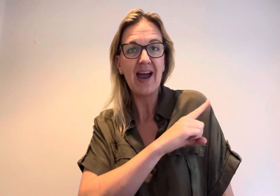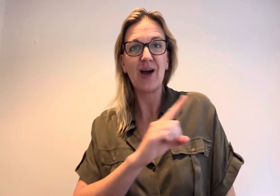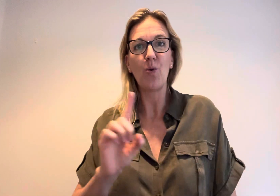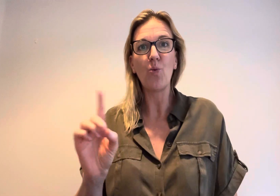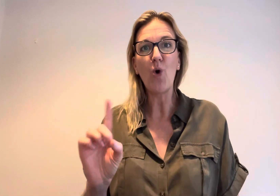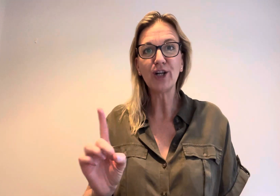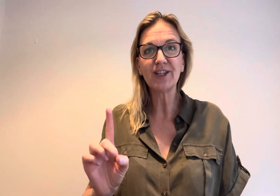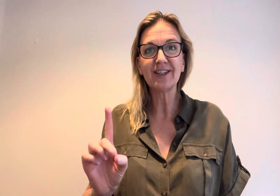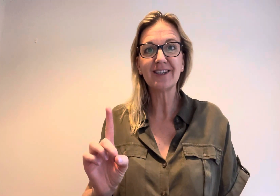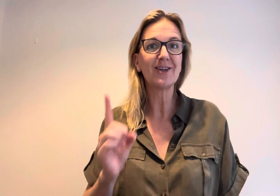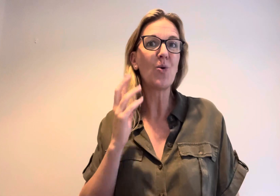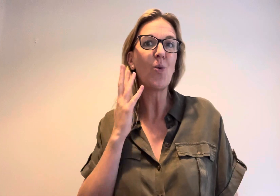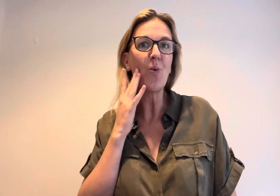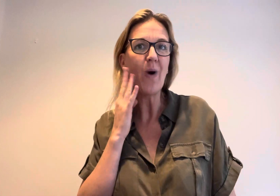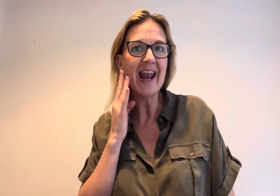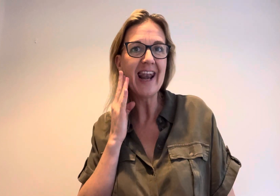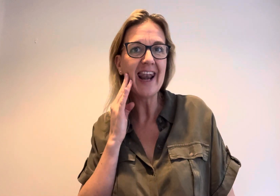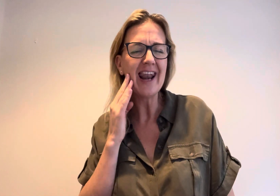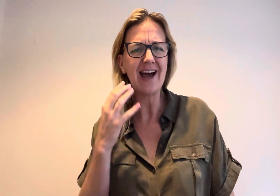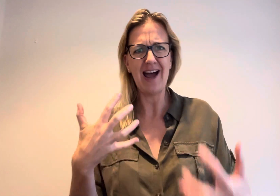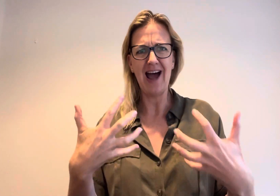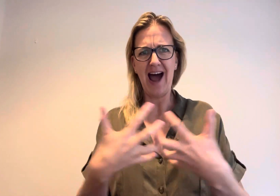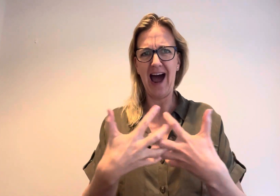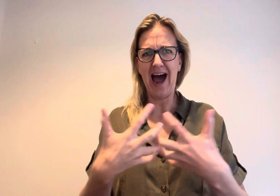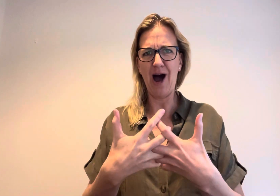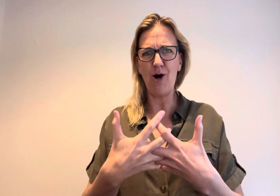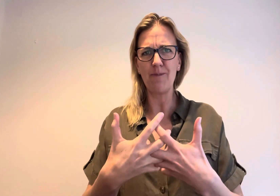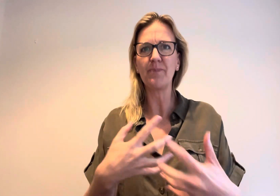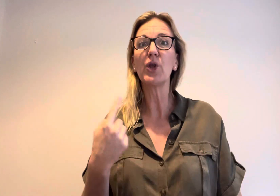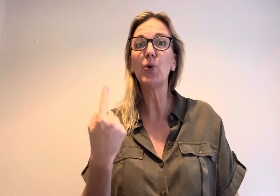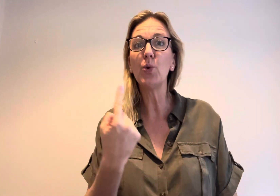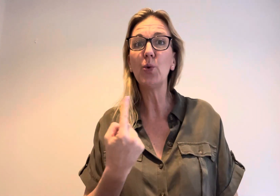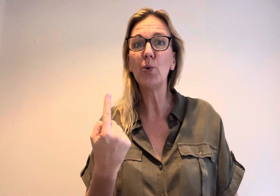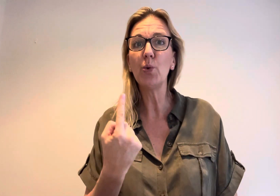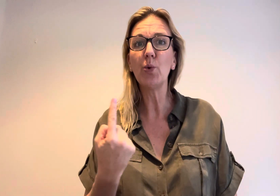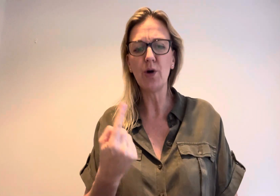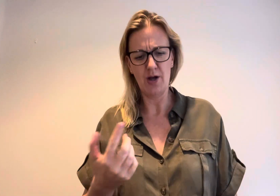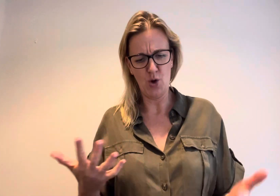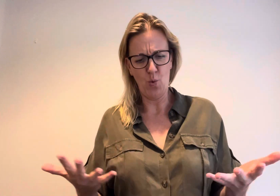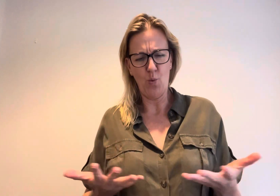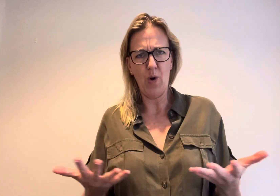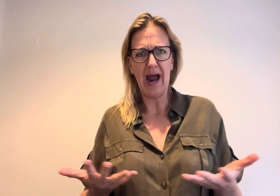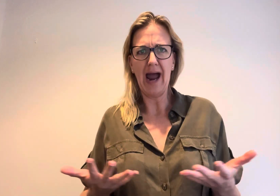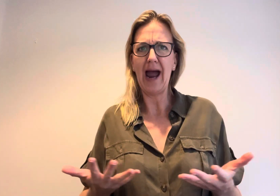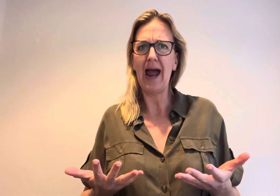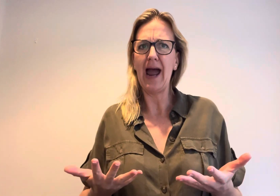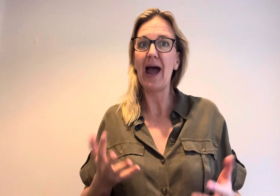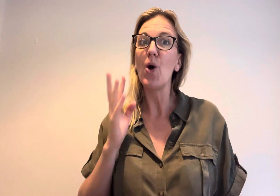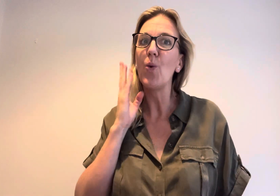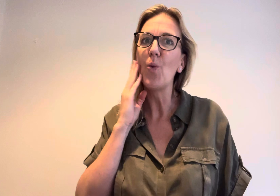You don't to you There's want to